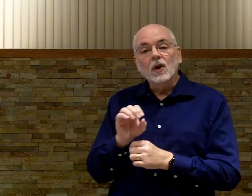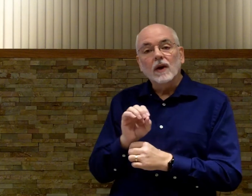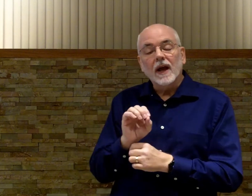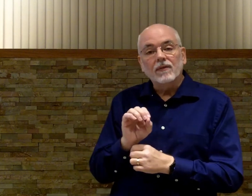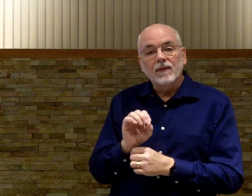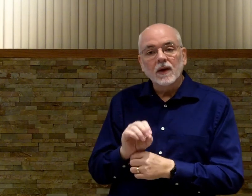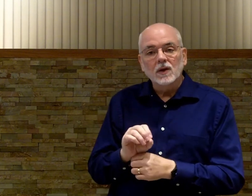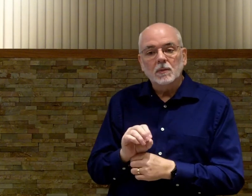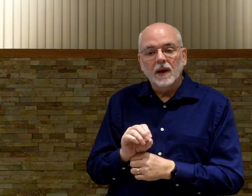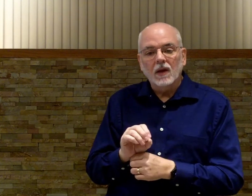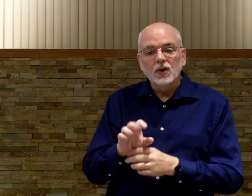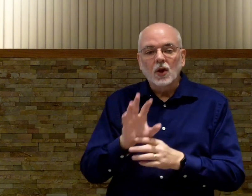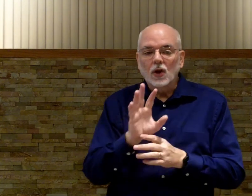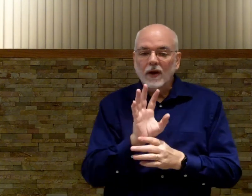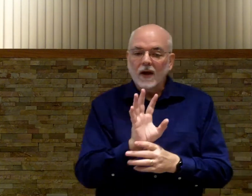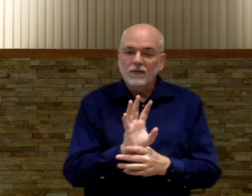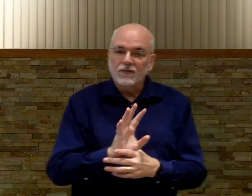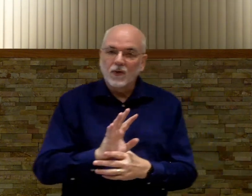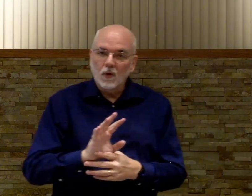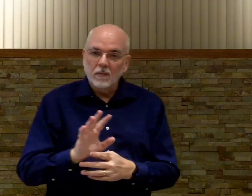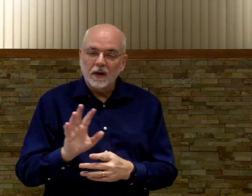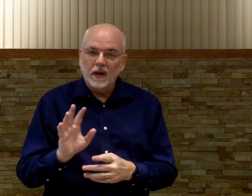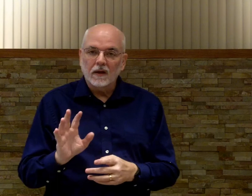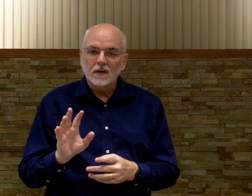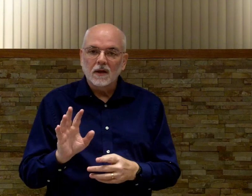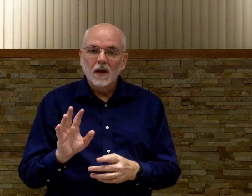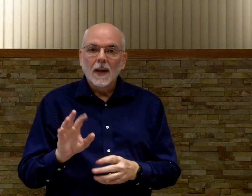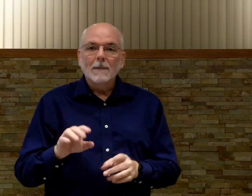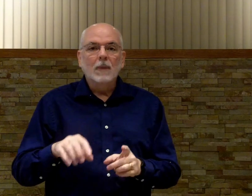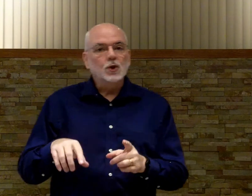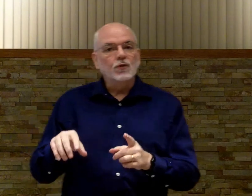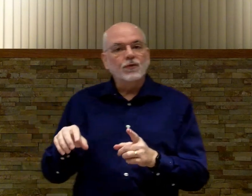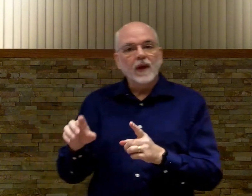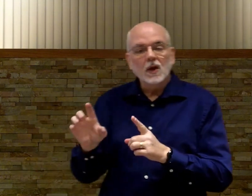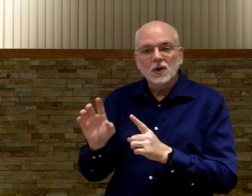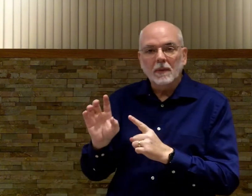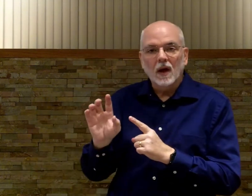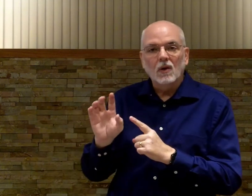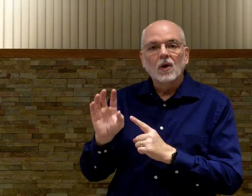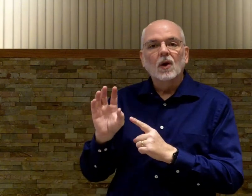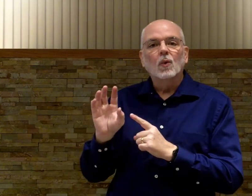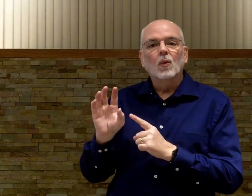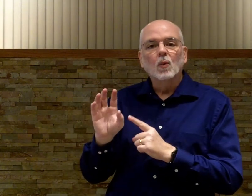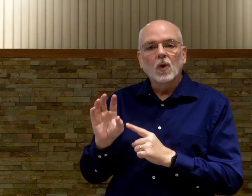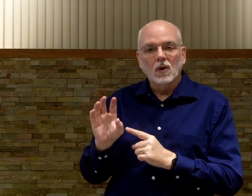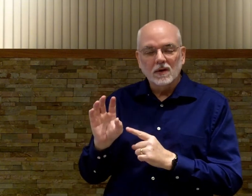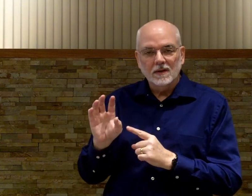learn how to fingerspell you learn how to form the letters but you fingerspell words.